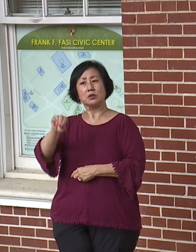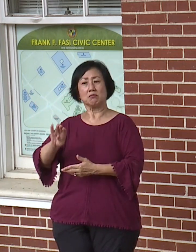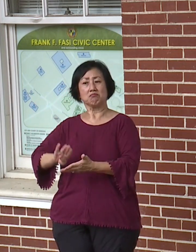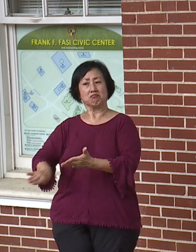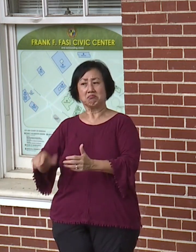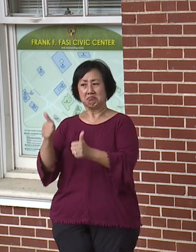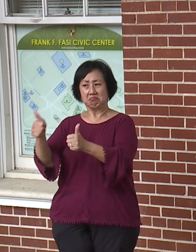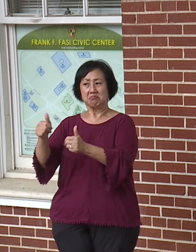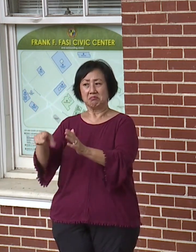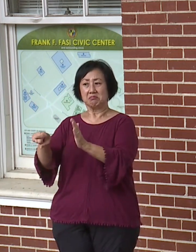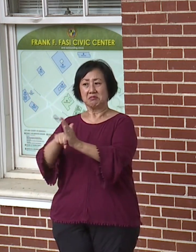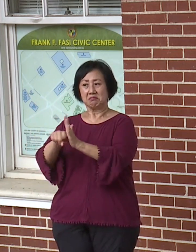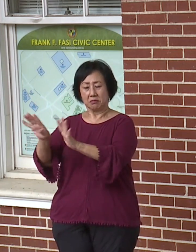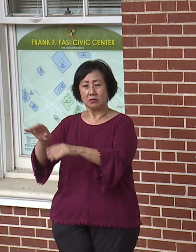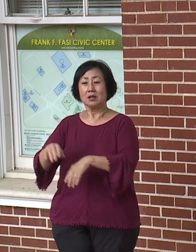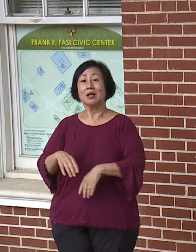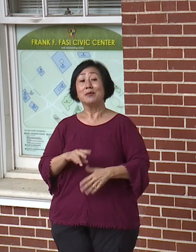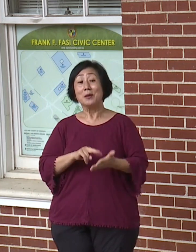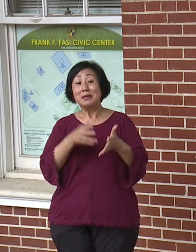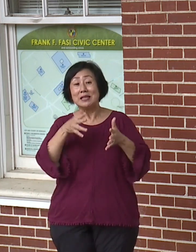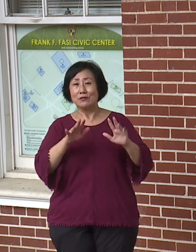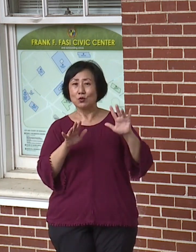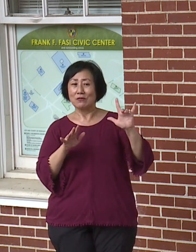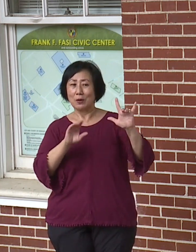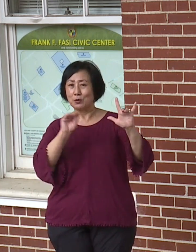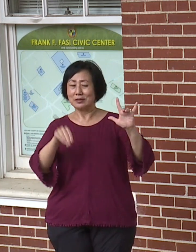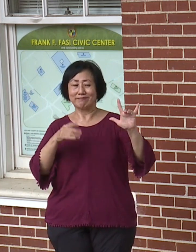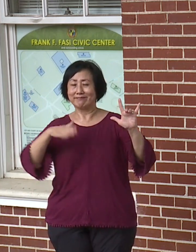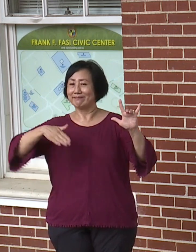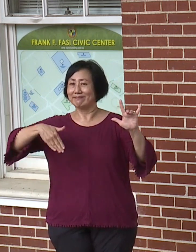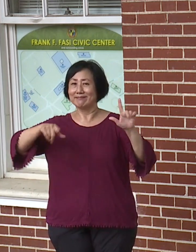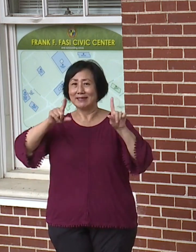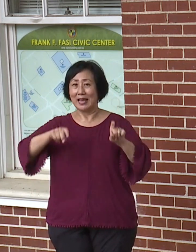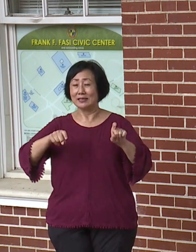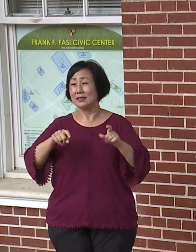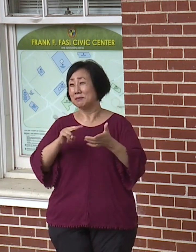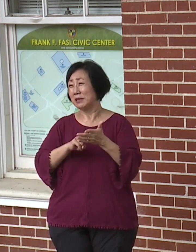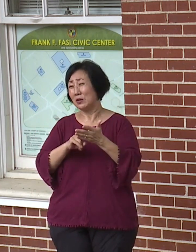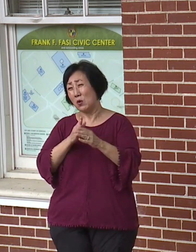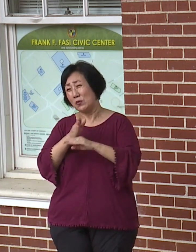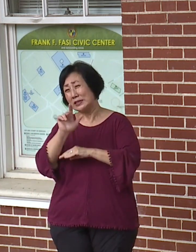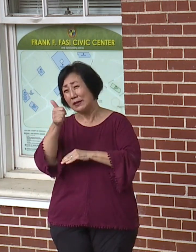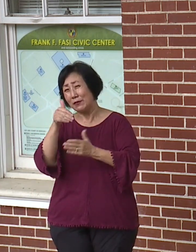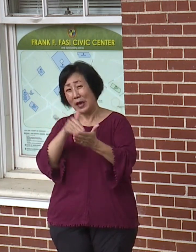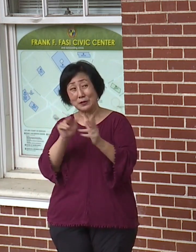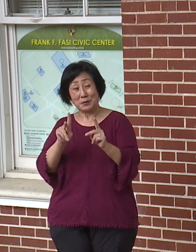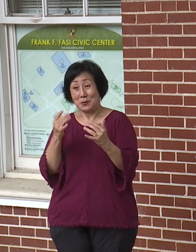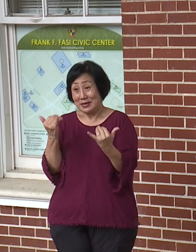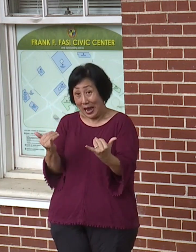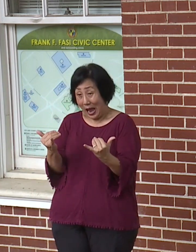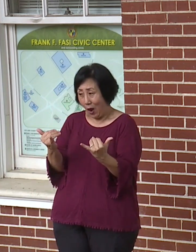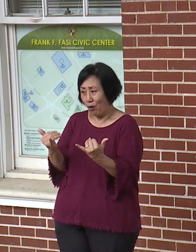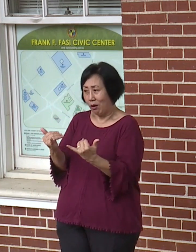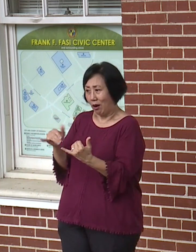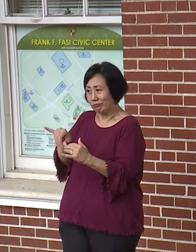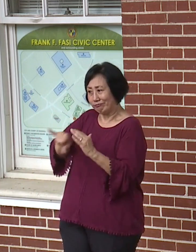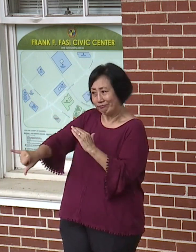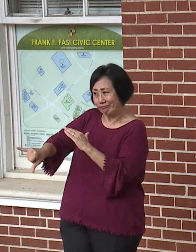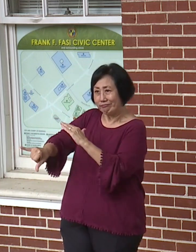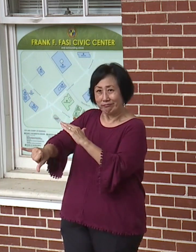but that does mean 25% aren't. We have probably more than 10,000 people in quarantine right now. Hard to enforce